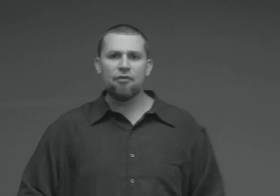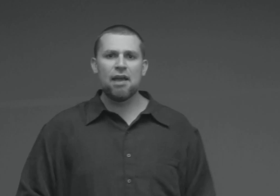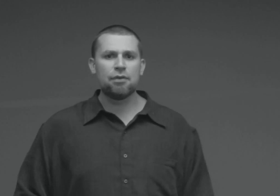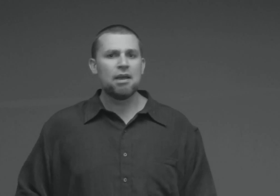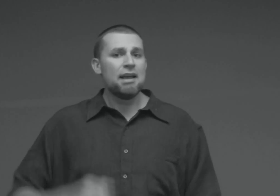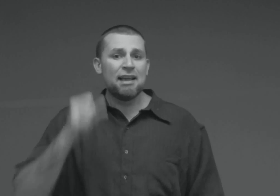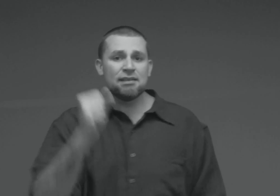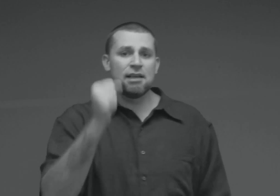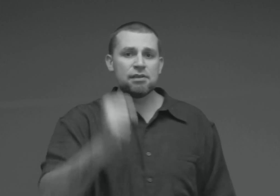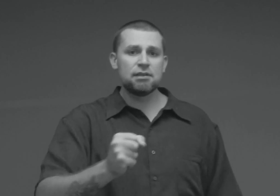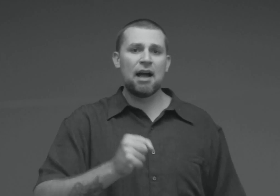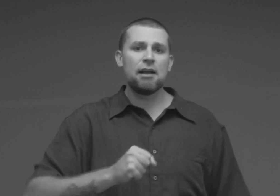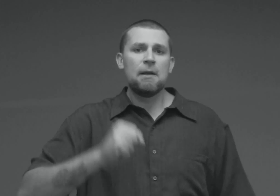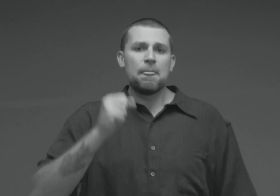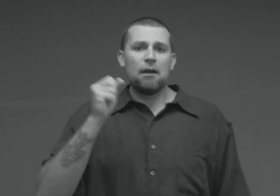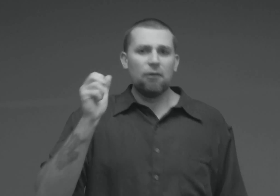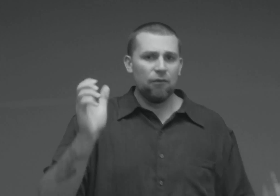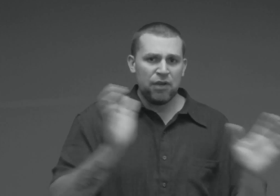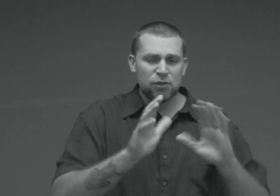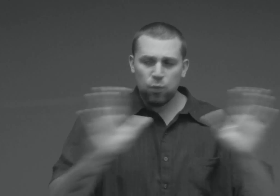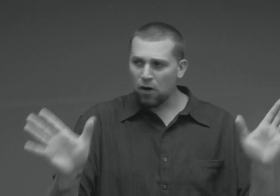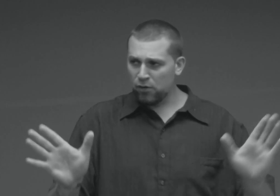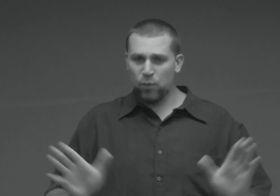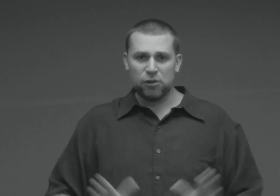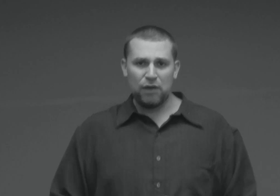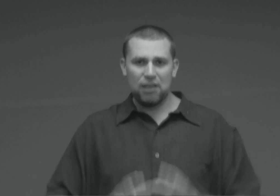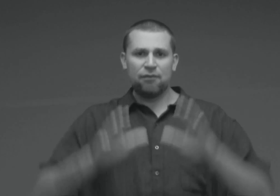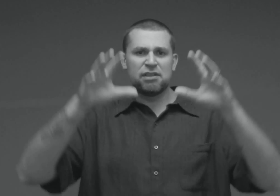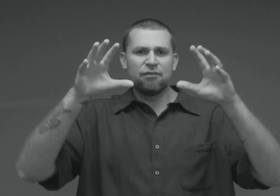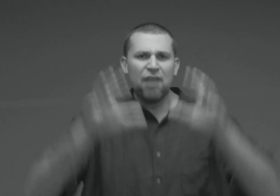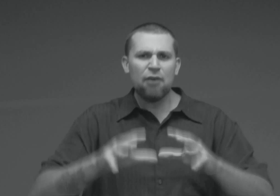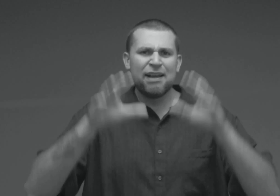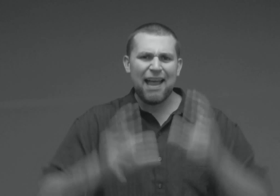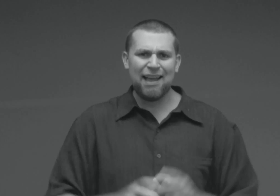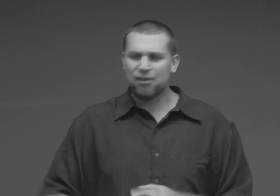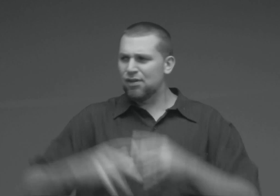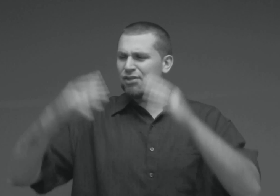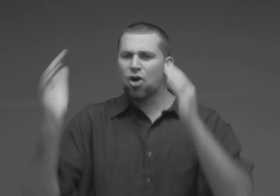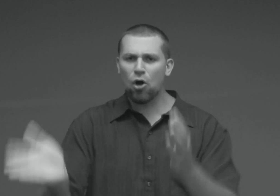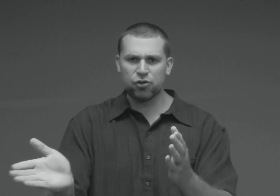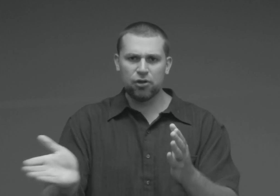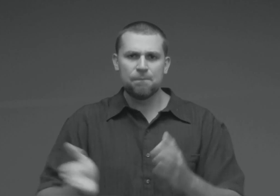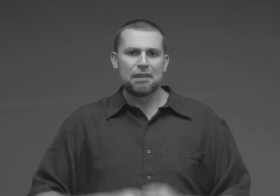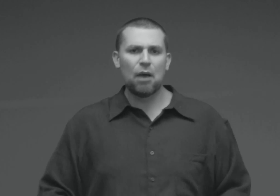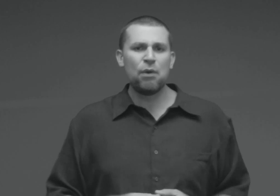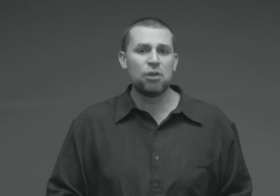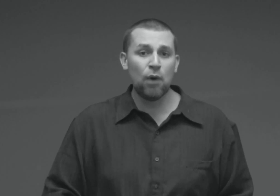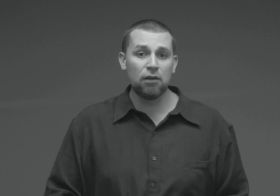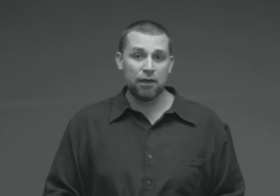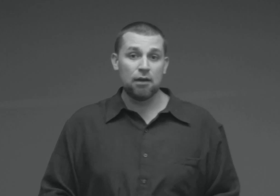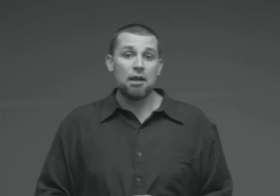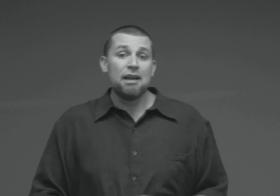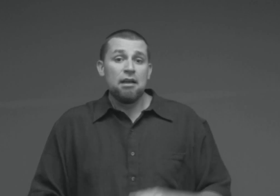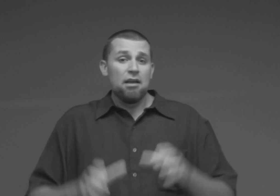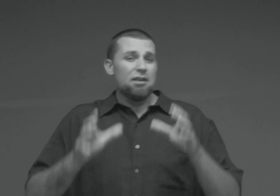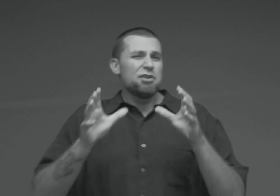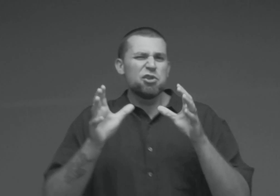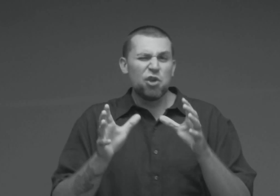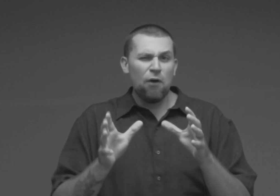faith? Is this not this world in which we live, this very age, this culture that we dwell in, so